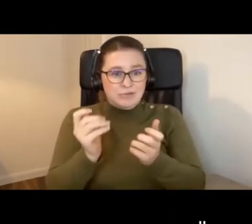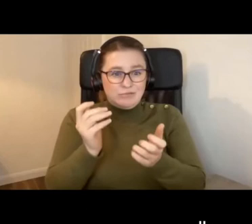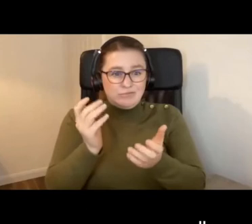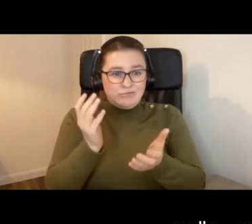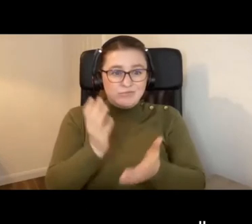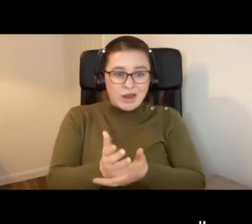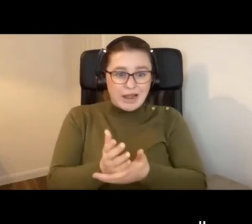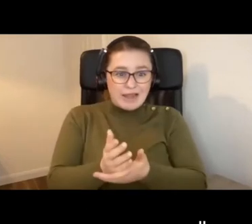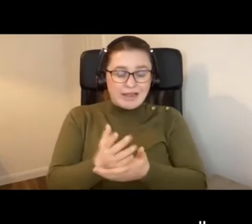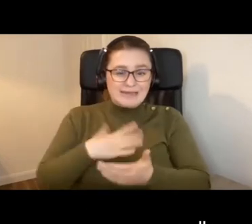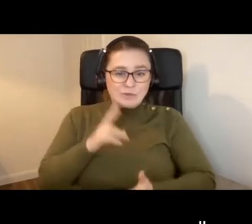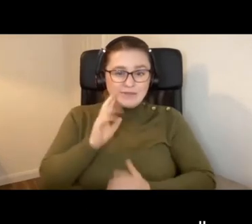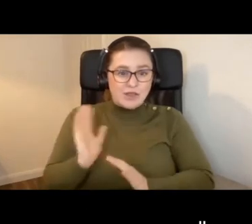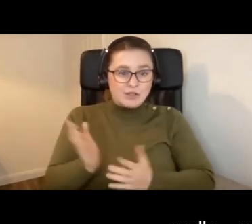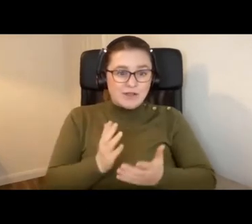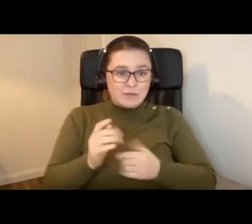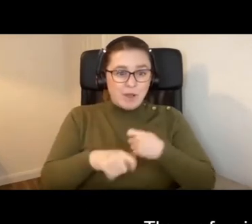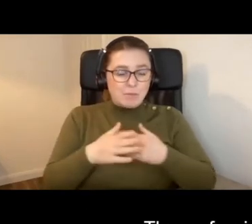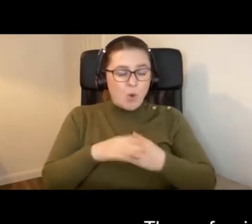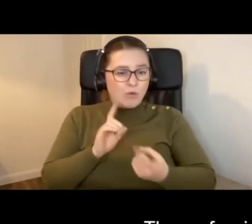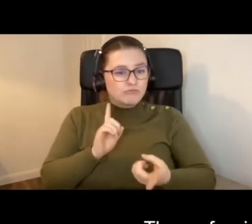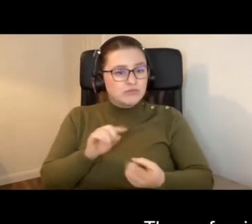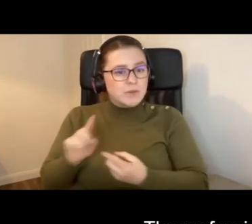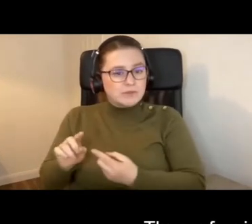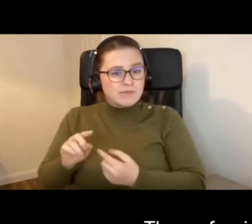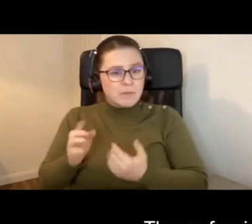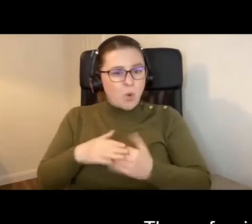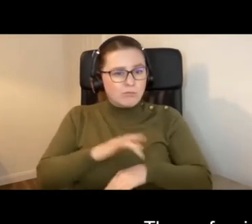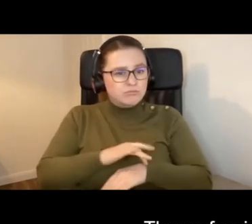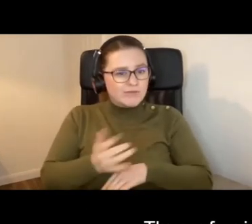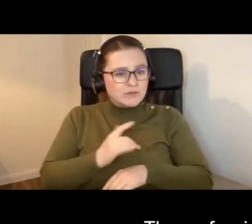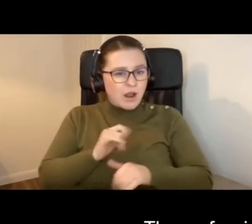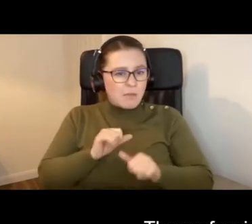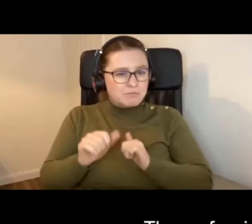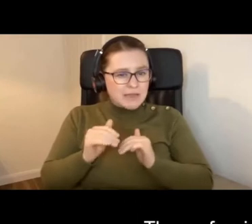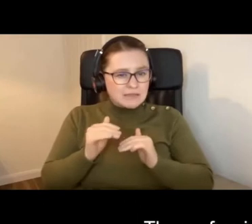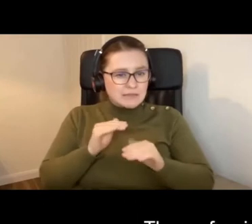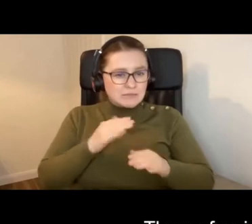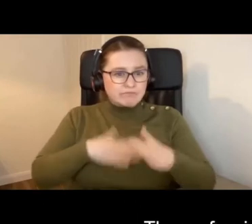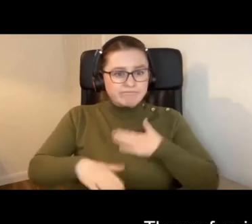services are more responsive. The professionalism and the best practice are there.